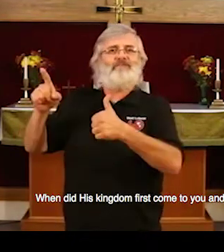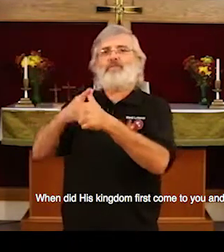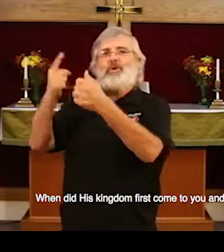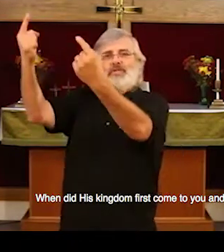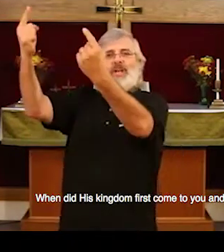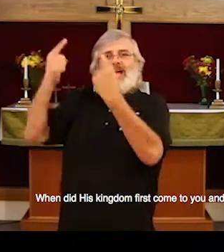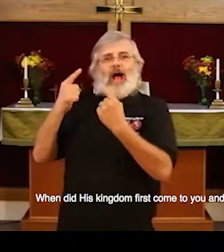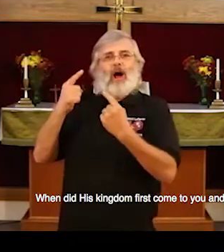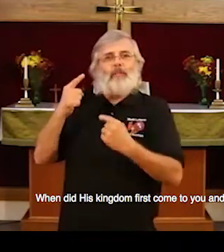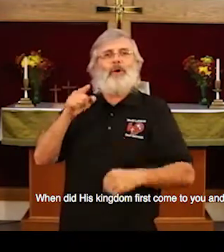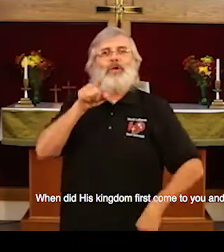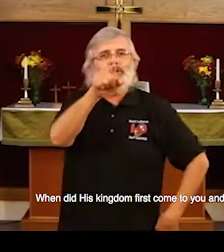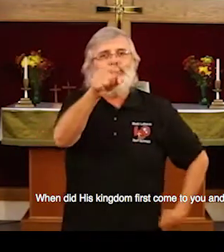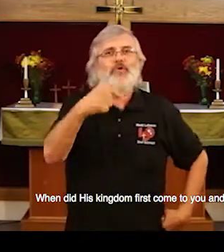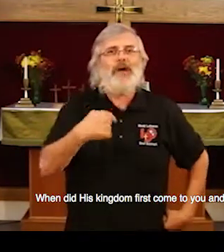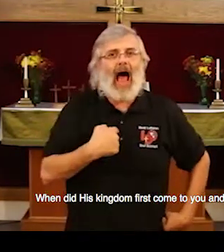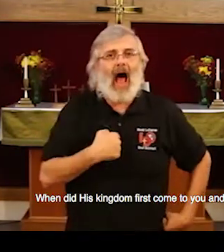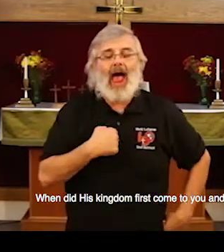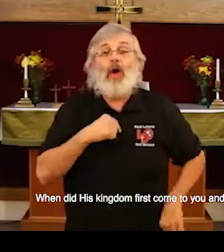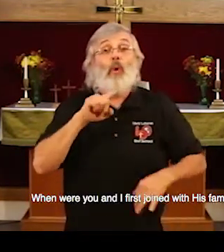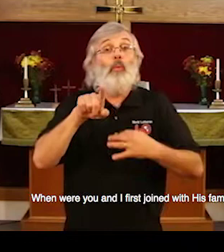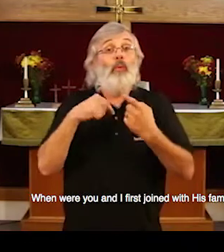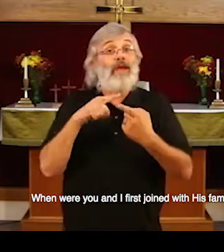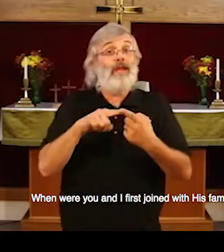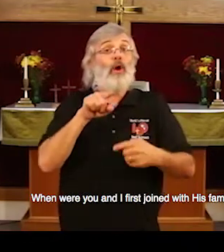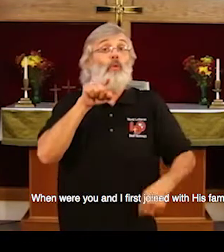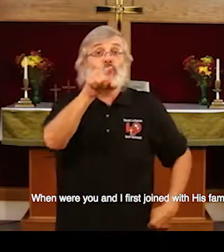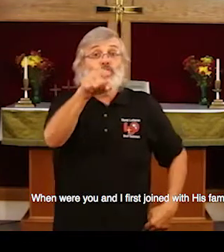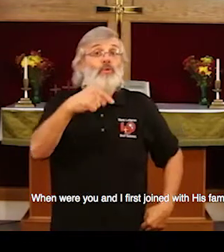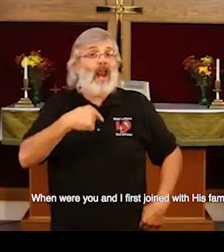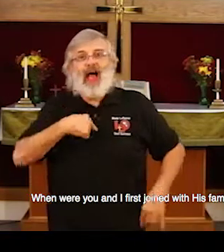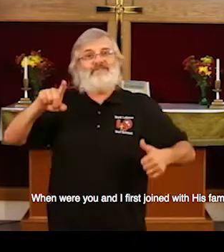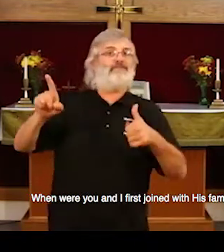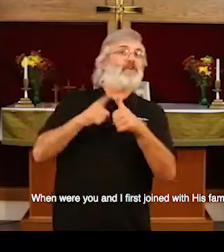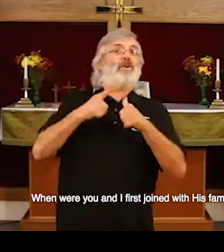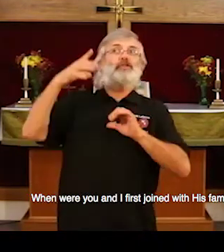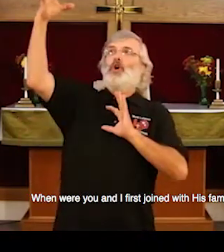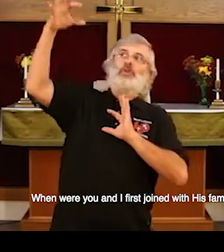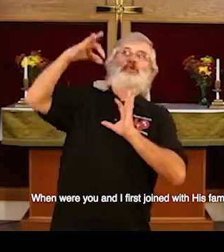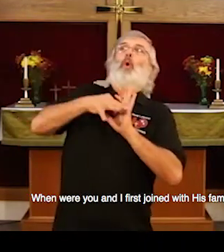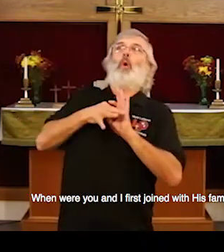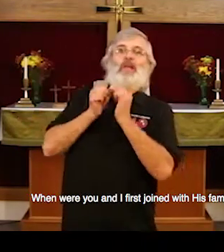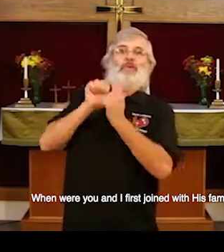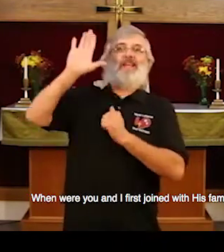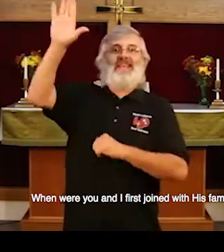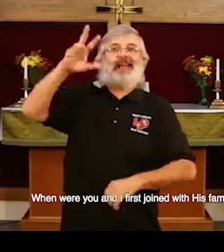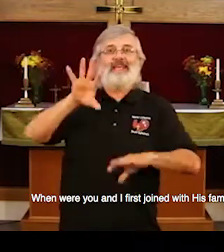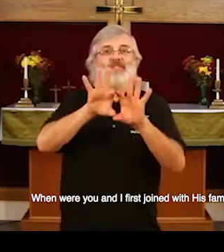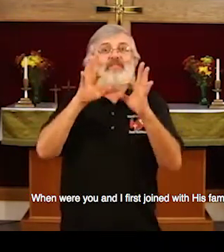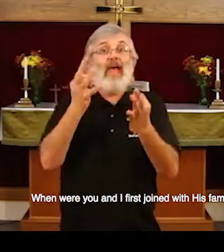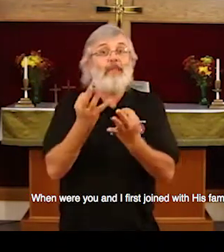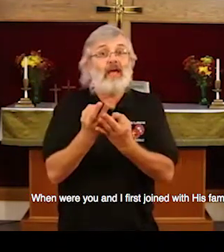first come to you and I? When were you and I first joined with his family?